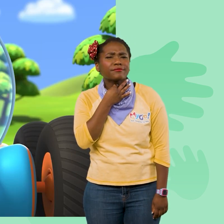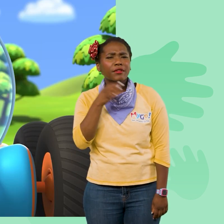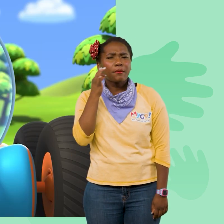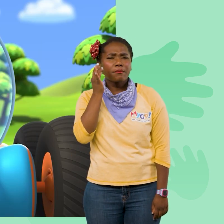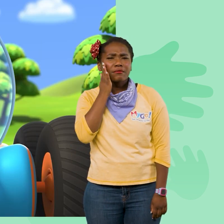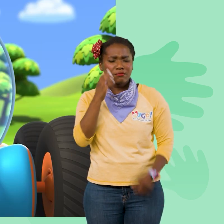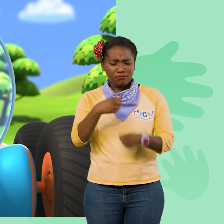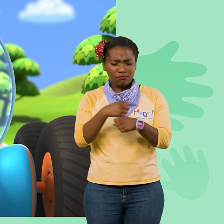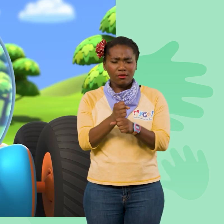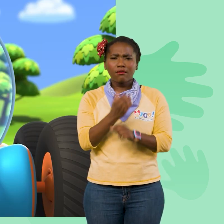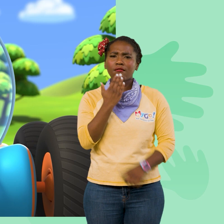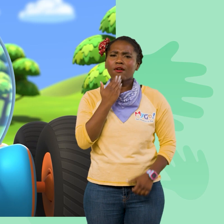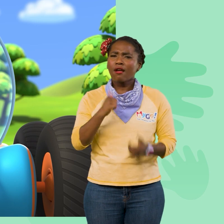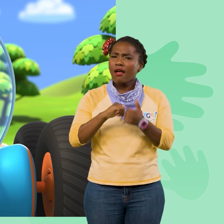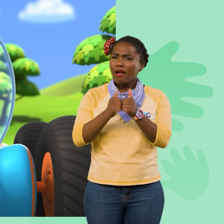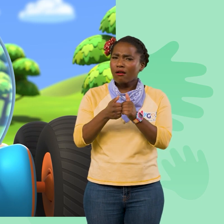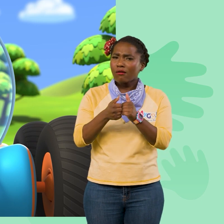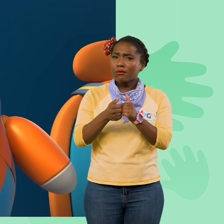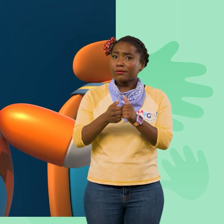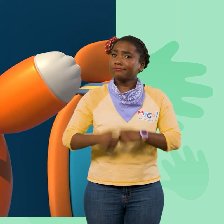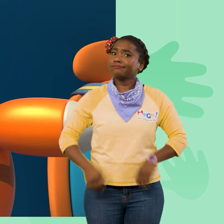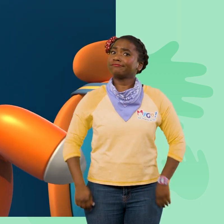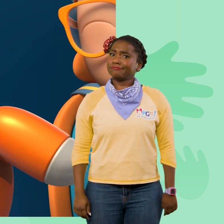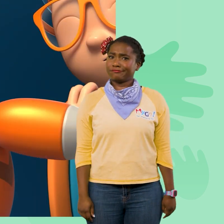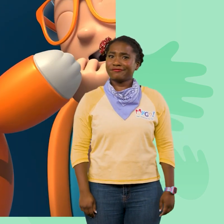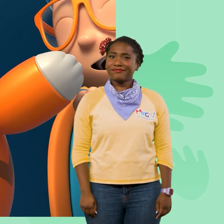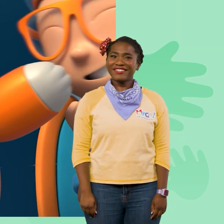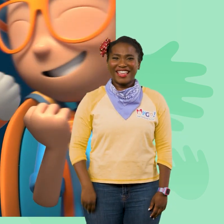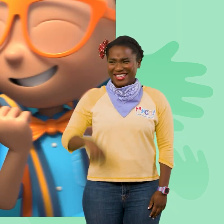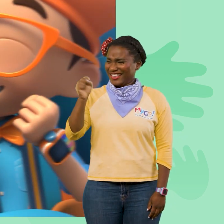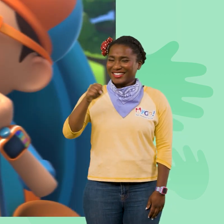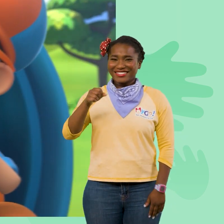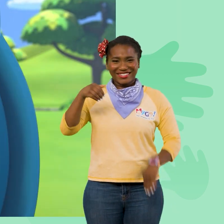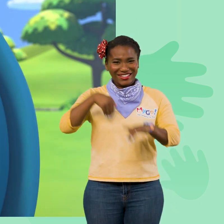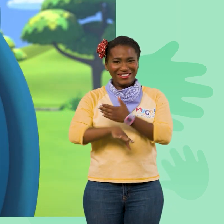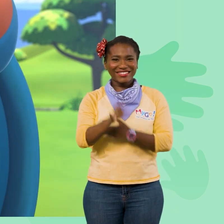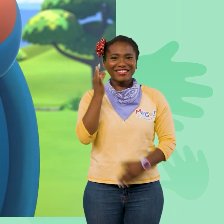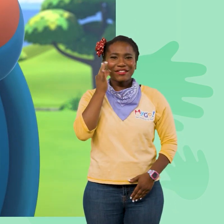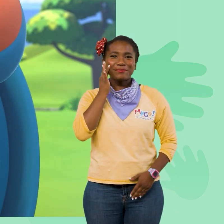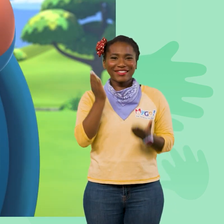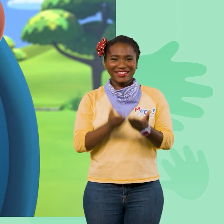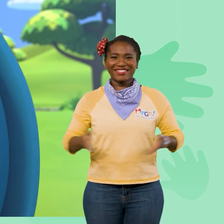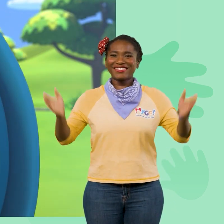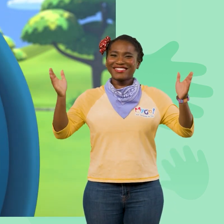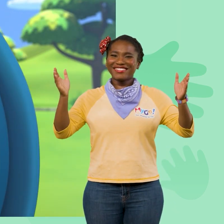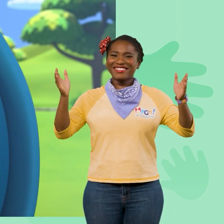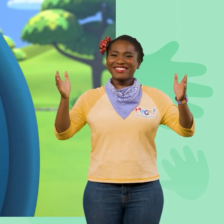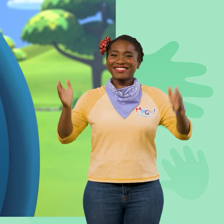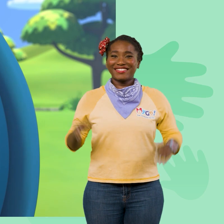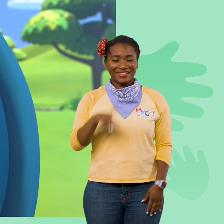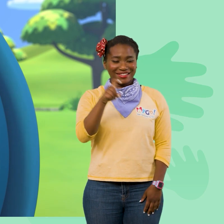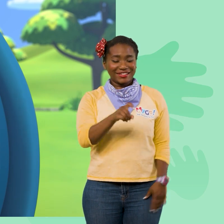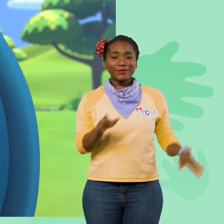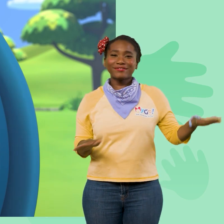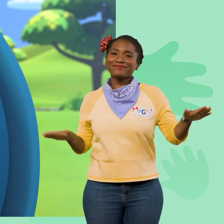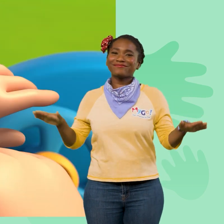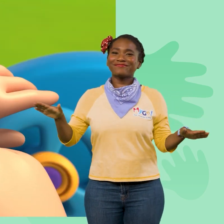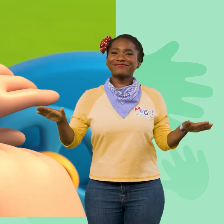how do bees make honey? Yes! Let's go into the beehive! I'm gonna need wings and